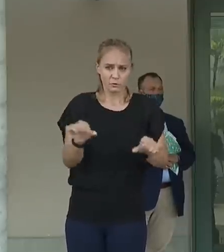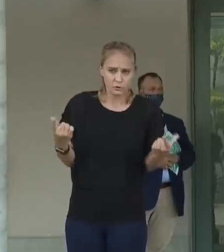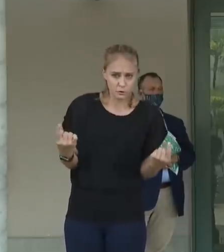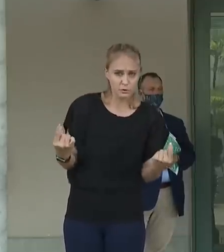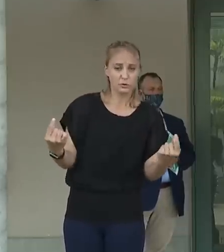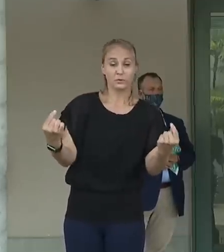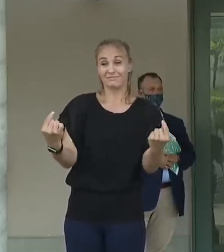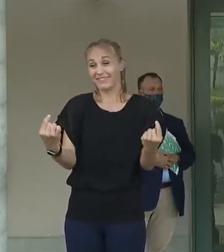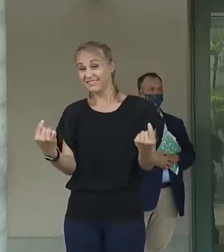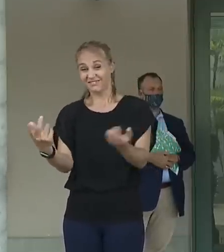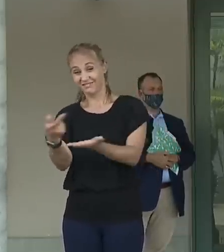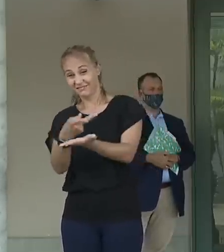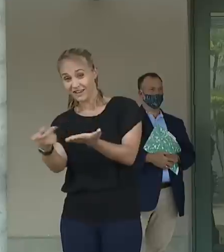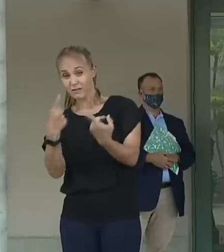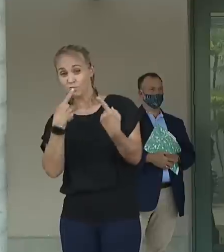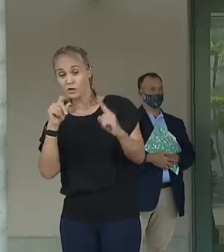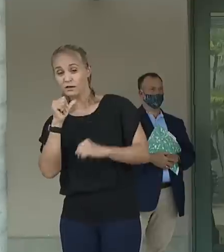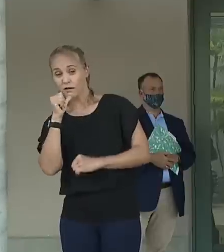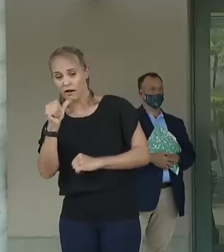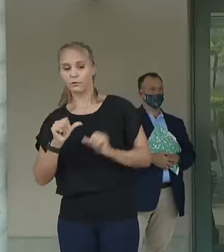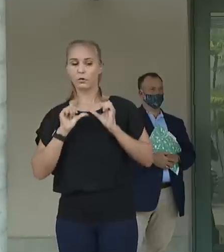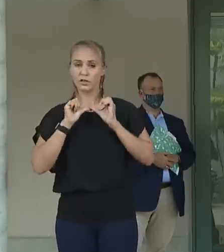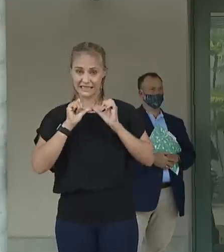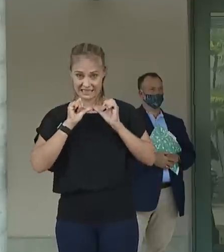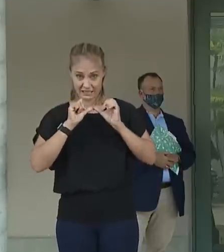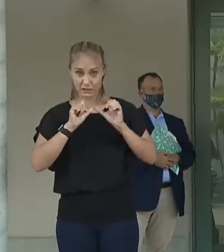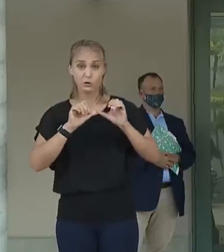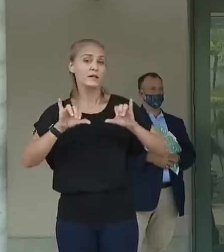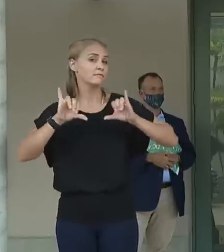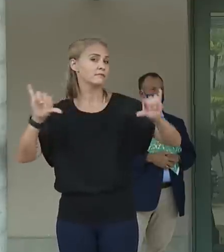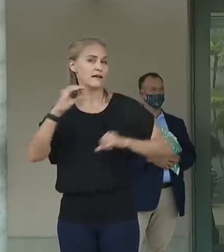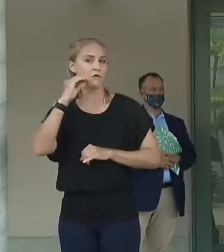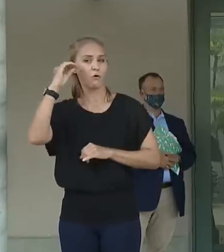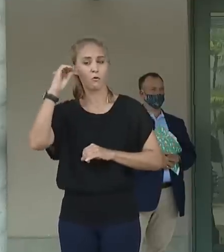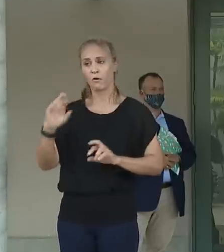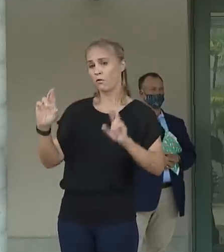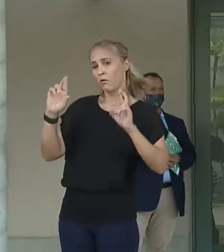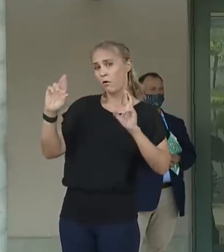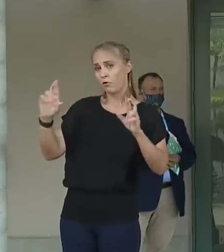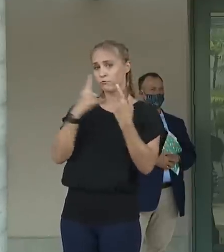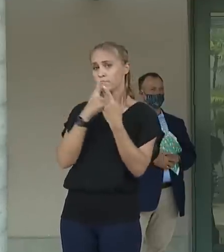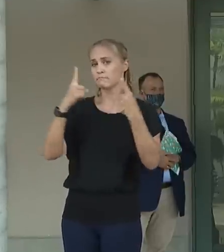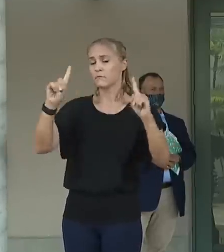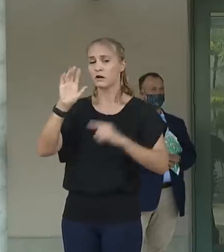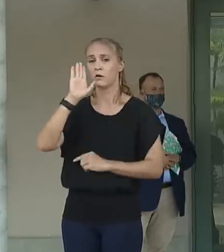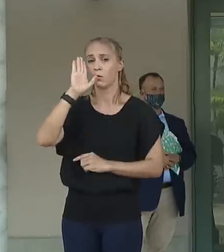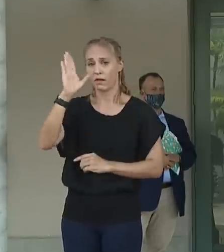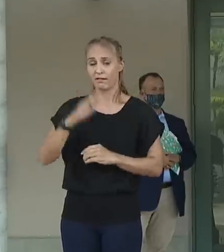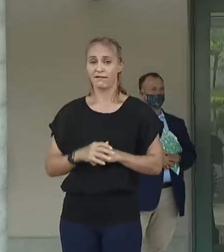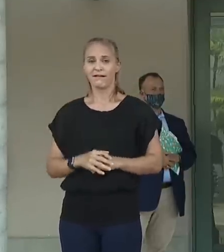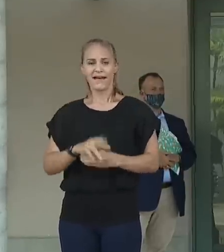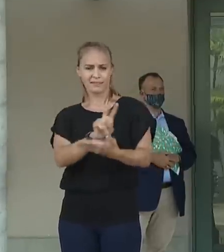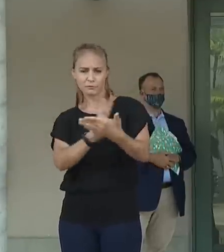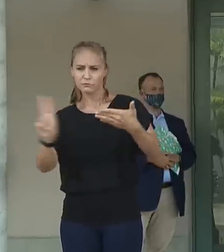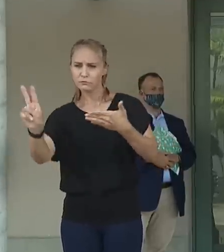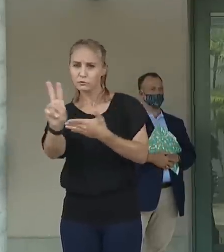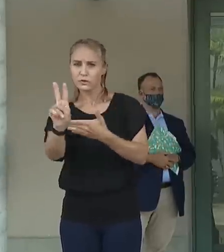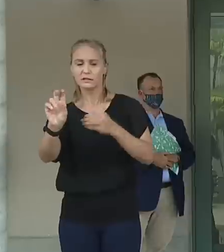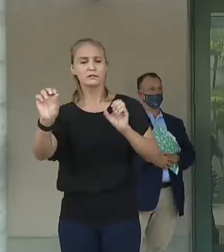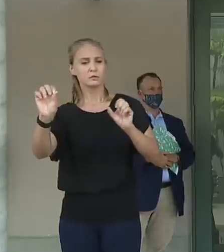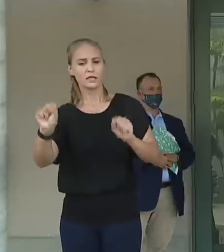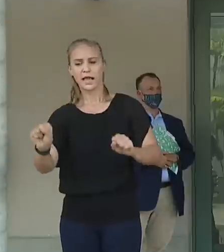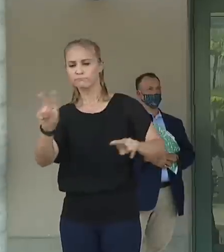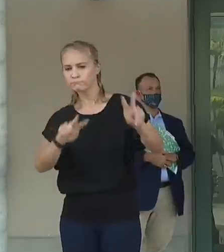If it doesn't work, we look to continue it, but we're hopeful that it will work and at that point we can start to return